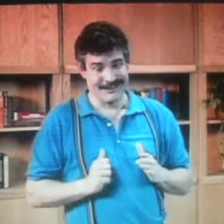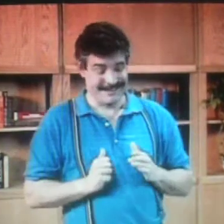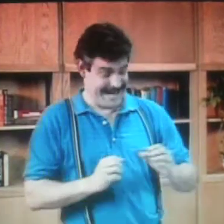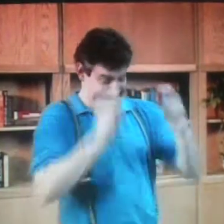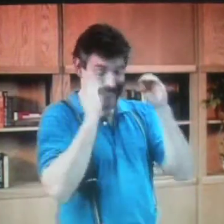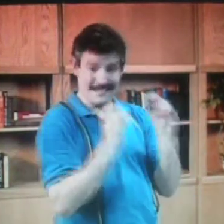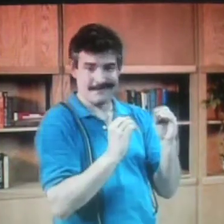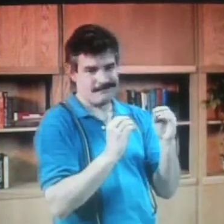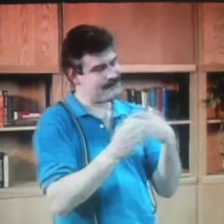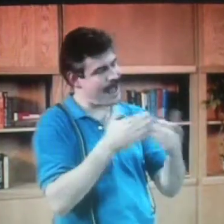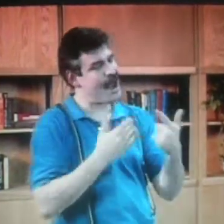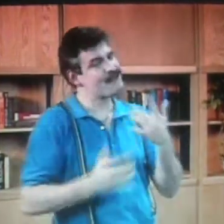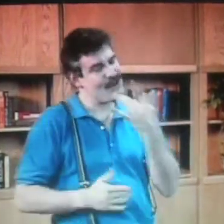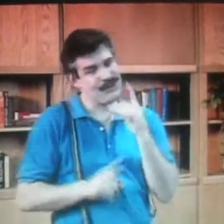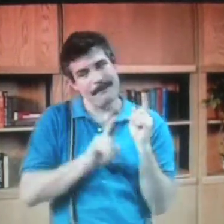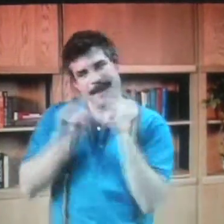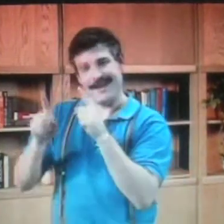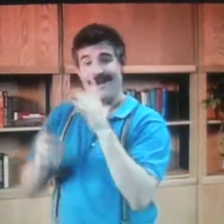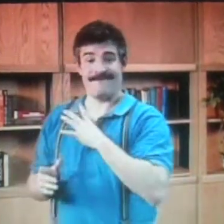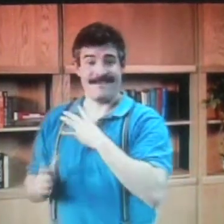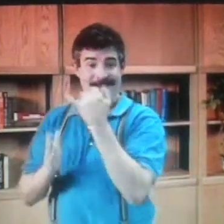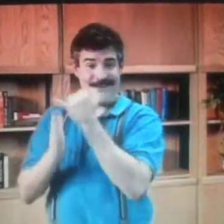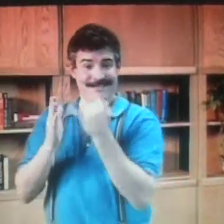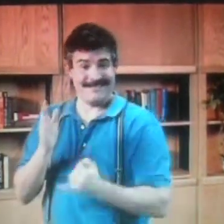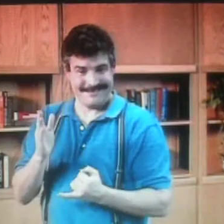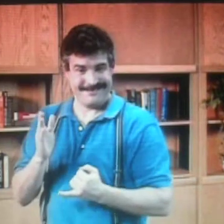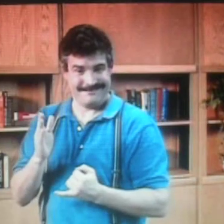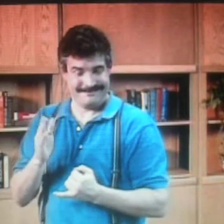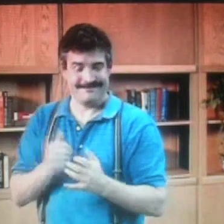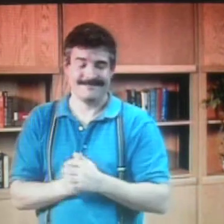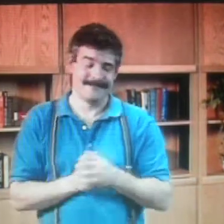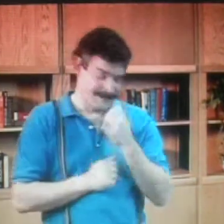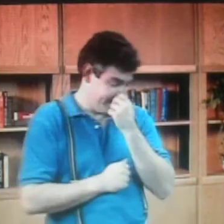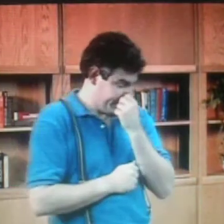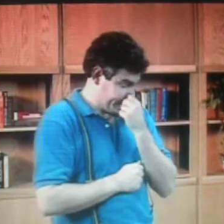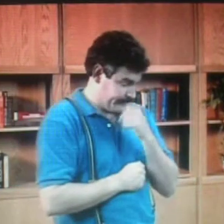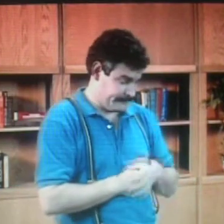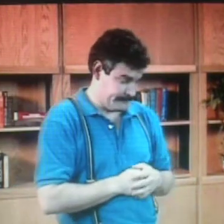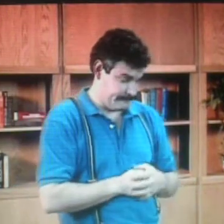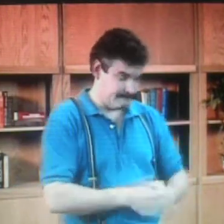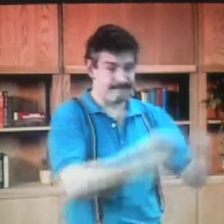I can act, I can teach, but I prefer to go study fine arts.